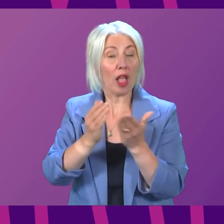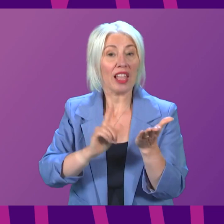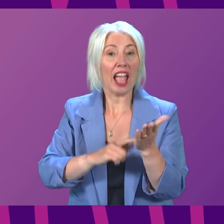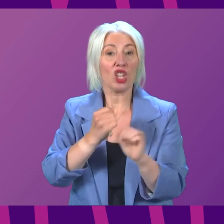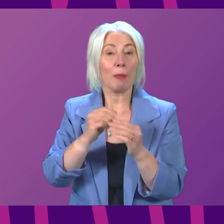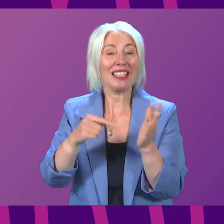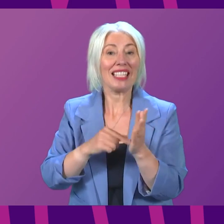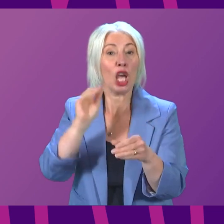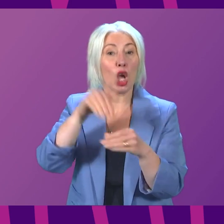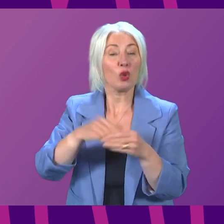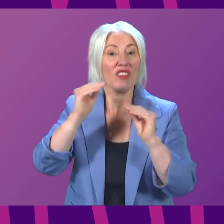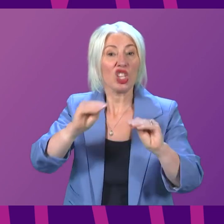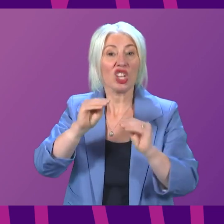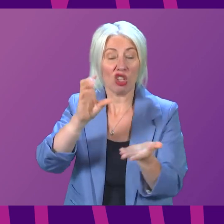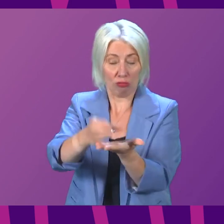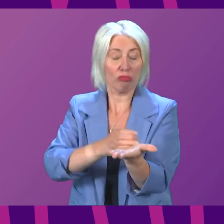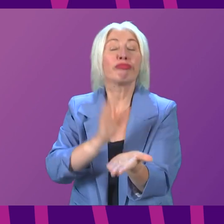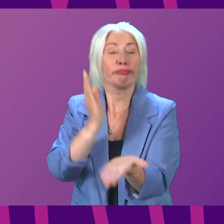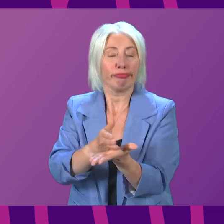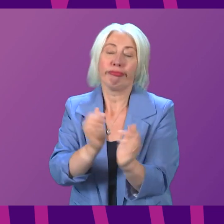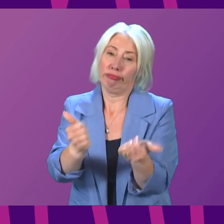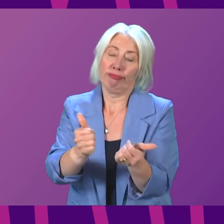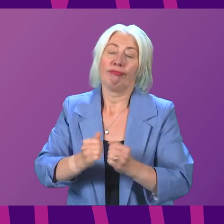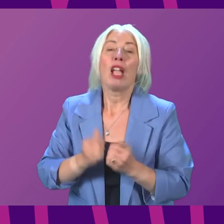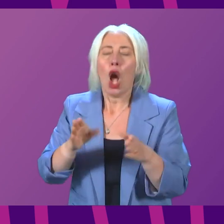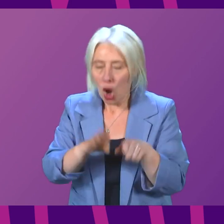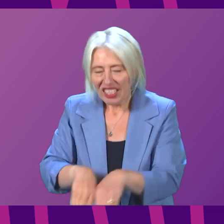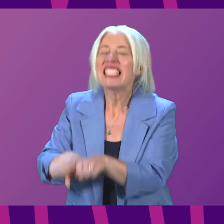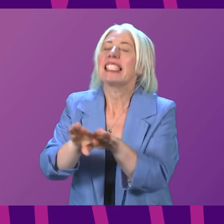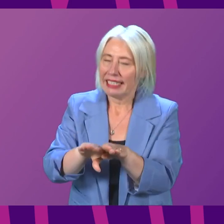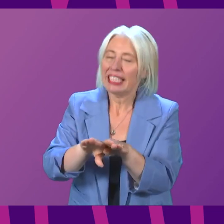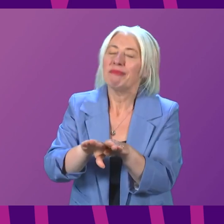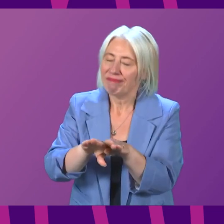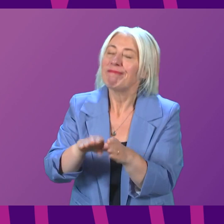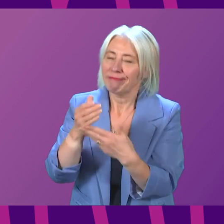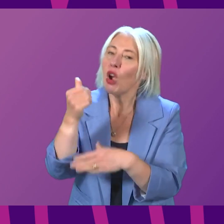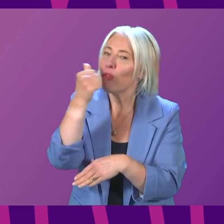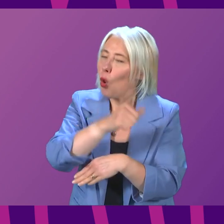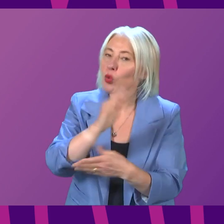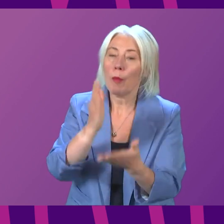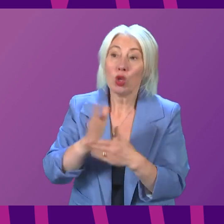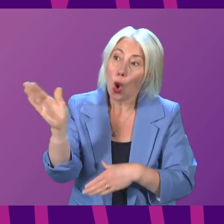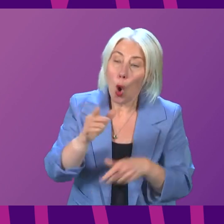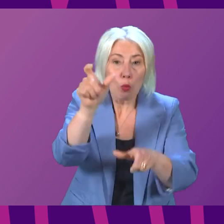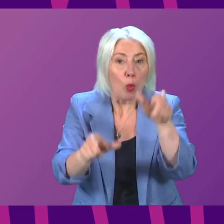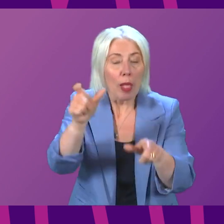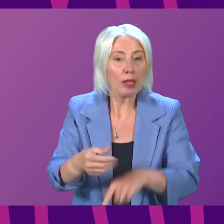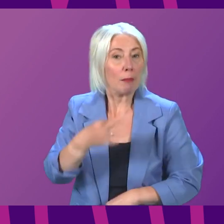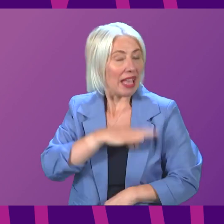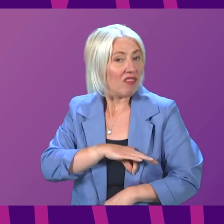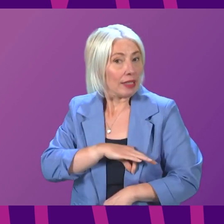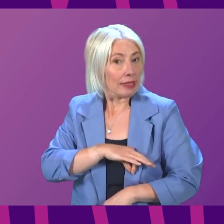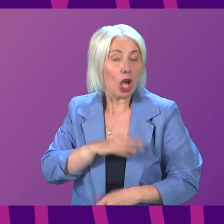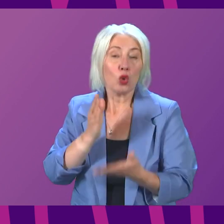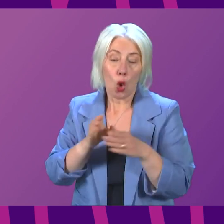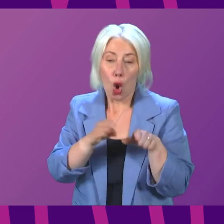inclusive education. In terms of the point about consistency, of course we want all pupils to benefit from this. So to support